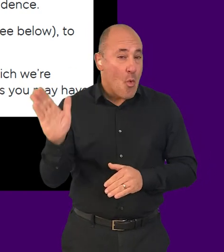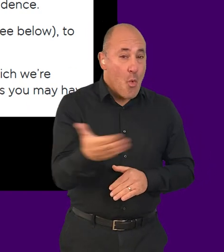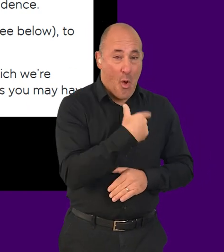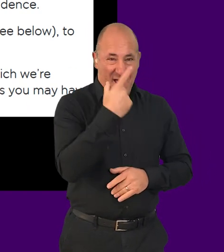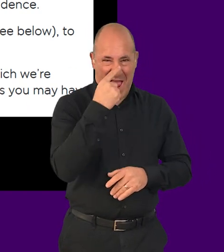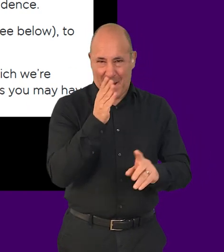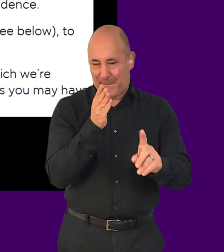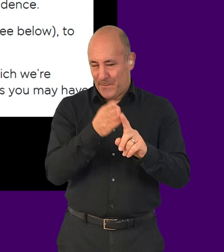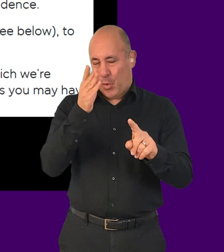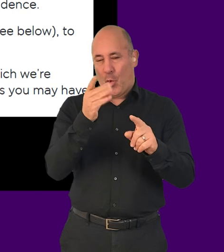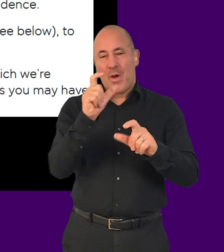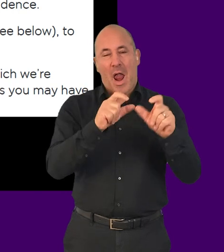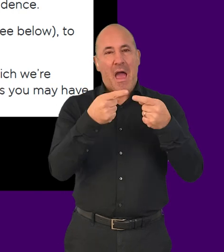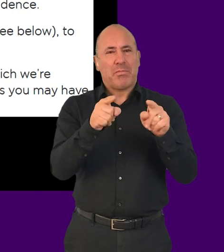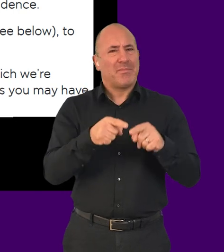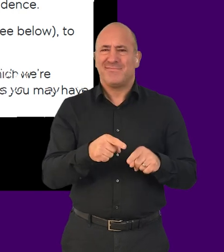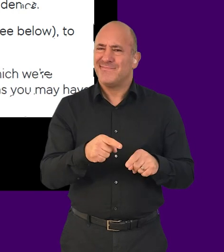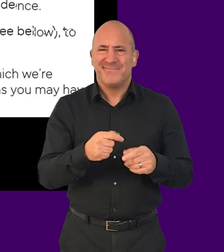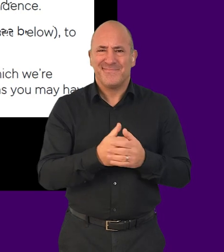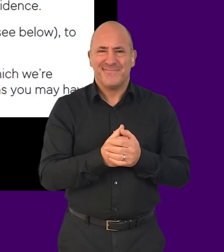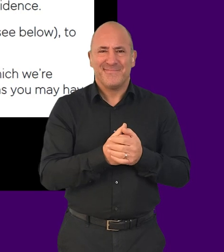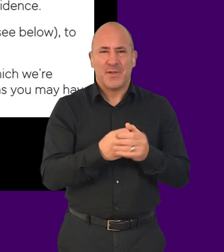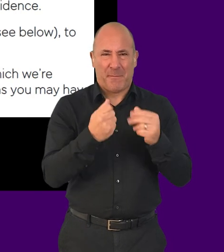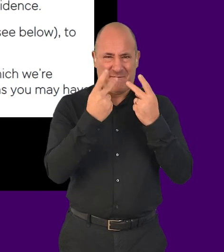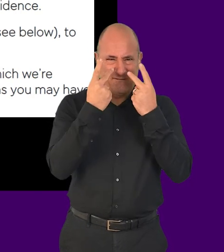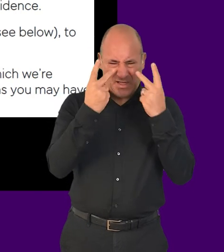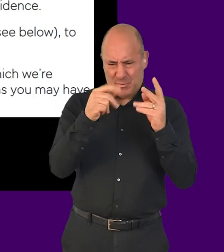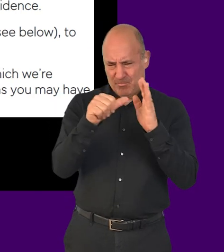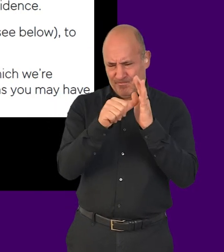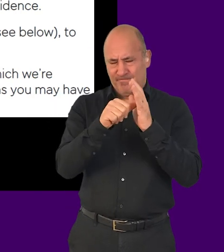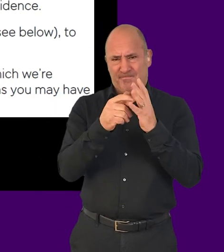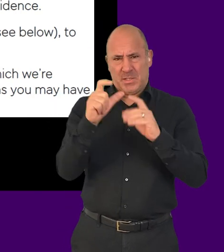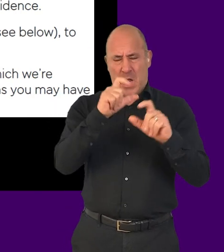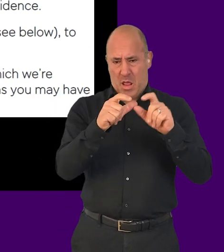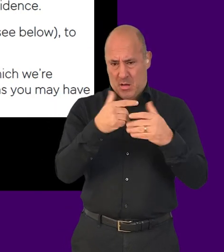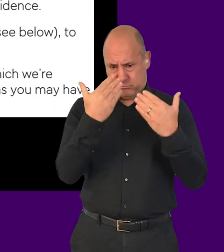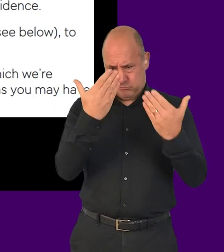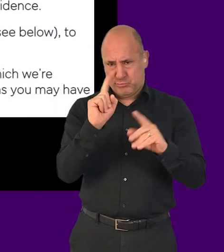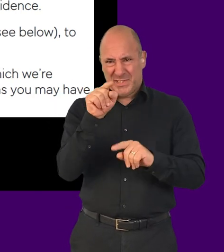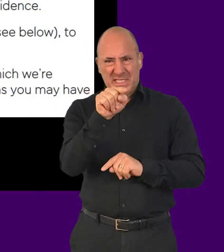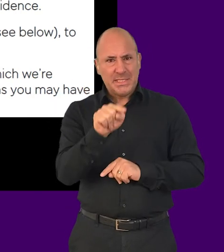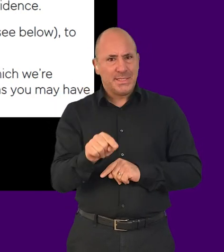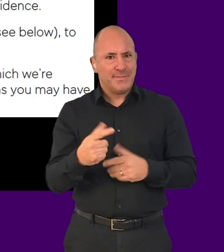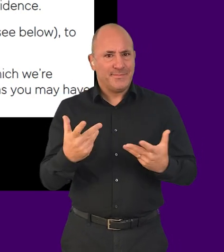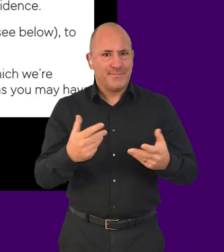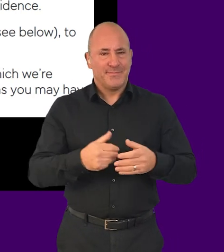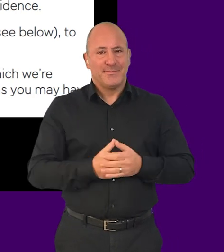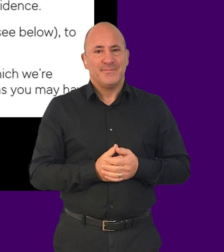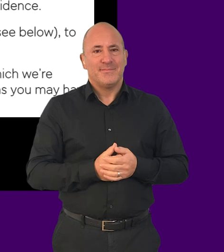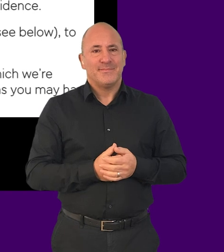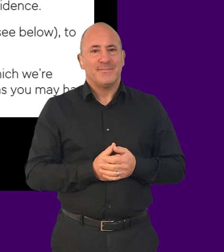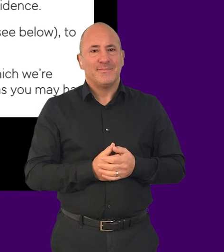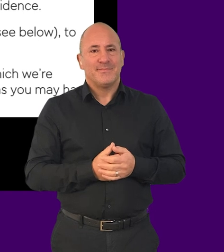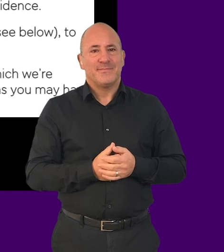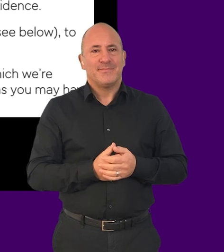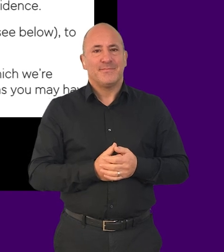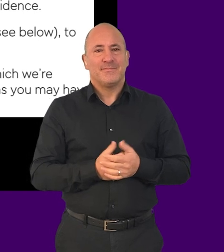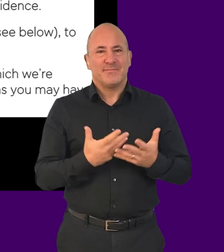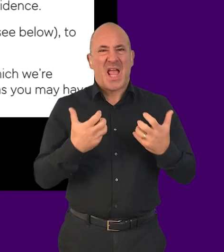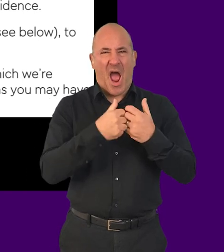perceive differences in color. Some have visual disabilities that impact color perception. To make it easy